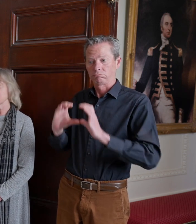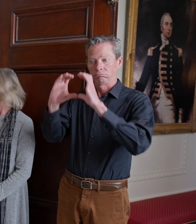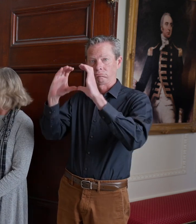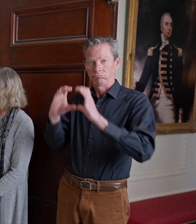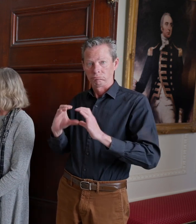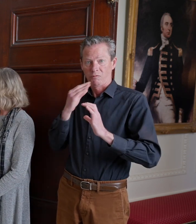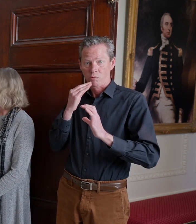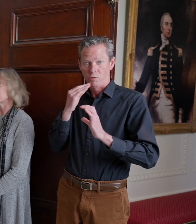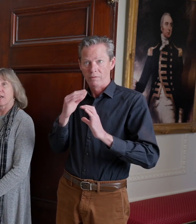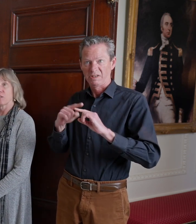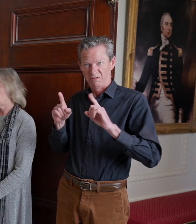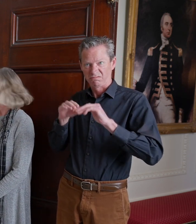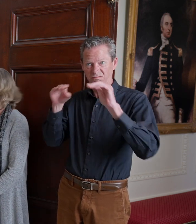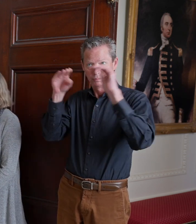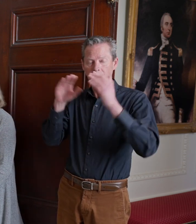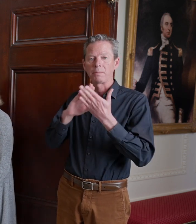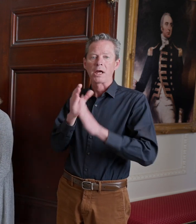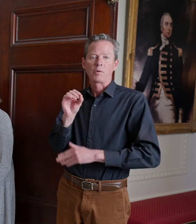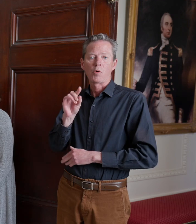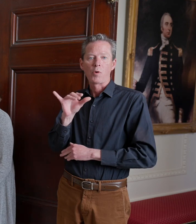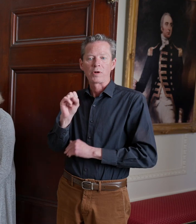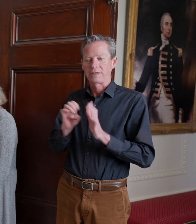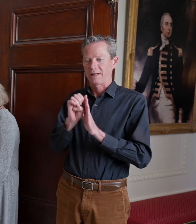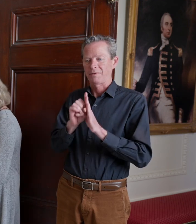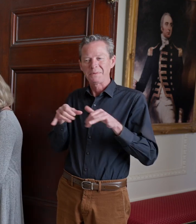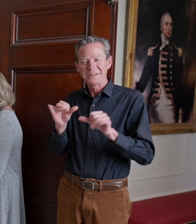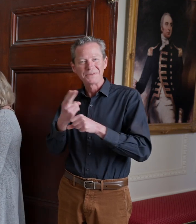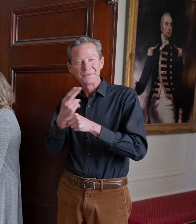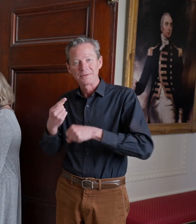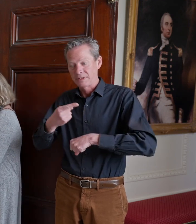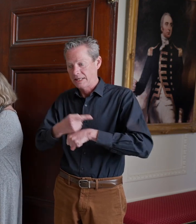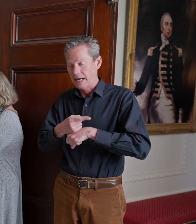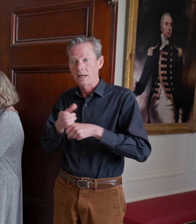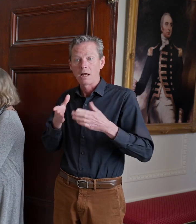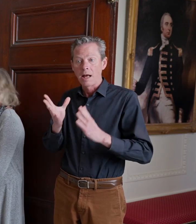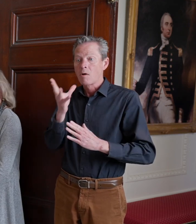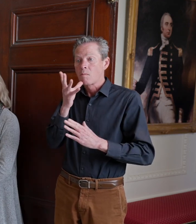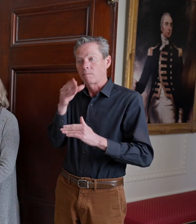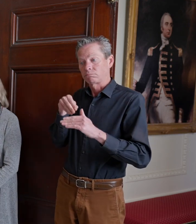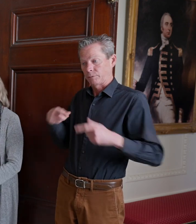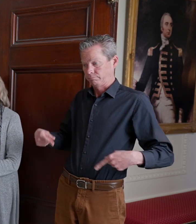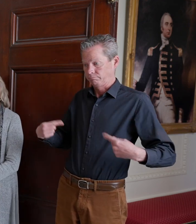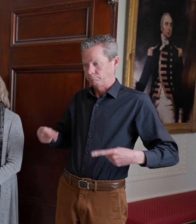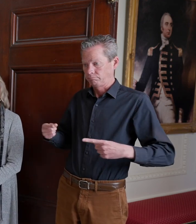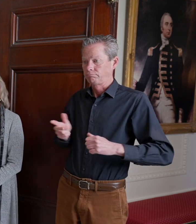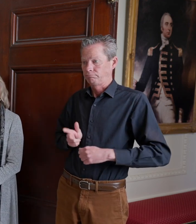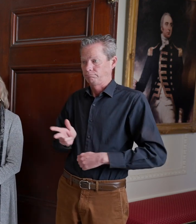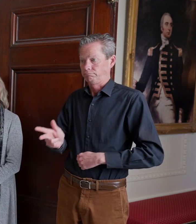became an Otis elevator that we still use today. It allowed her to get in in the wheelchair and get to the second